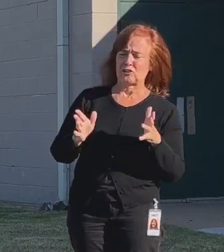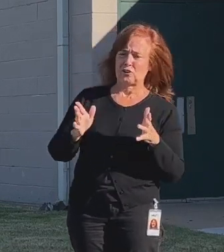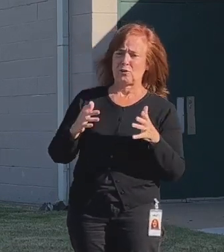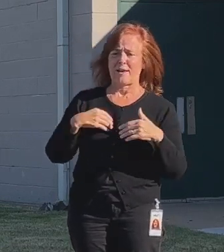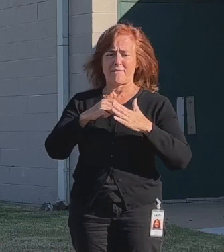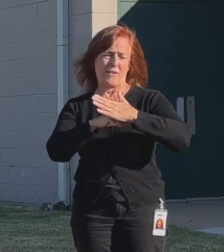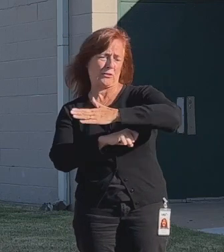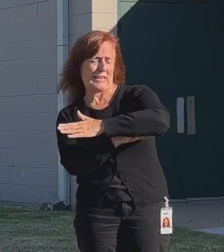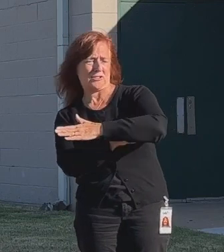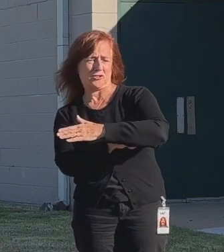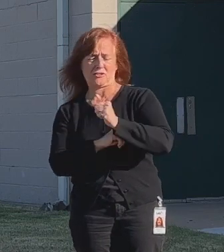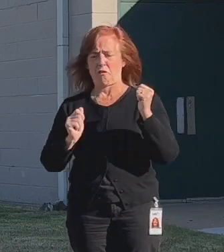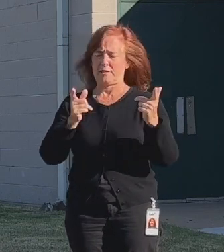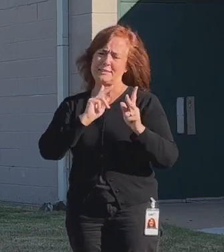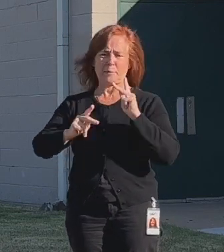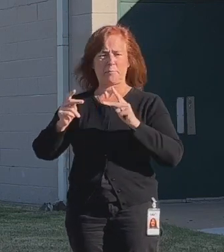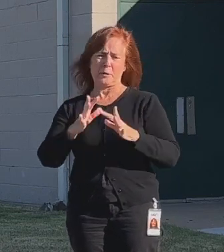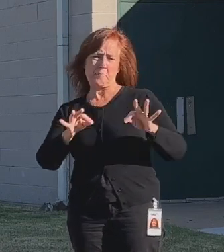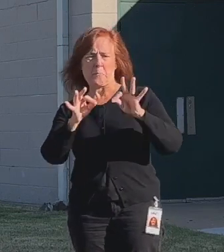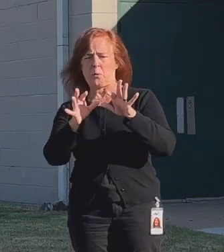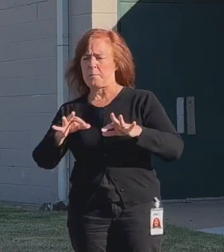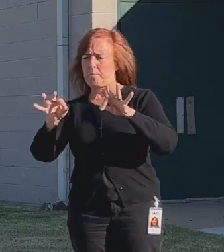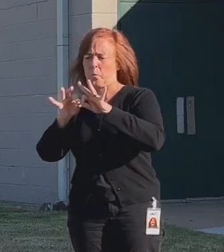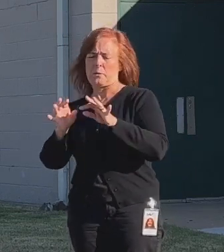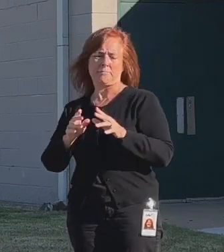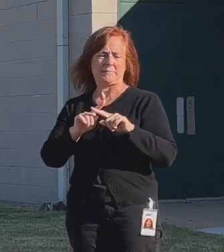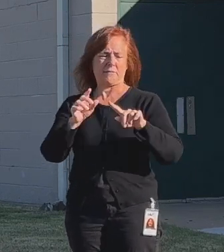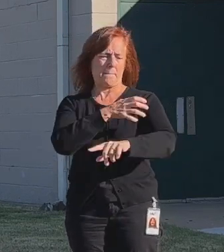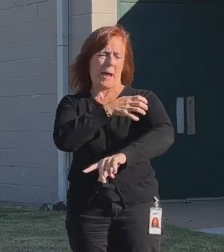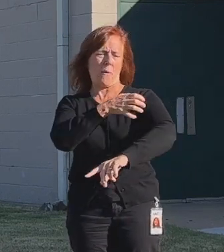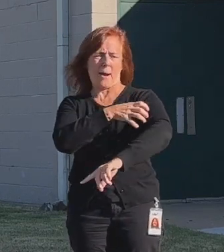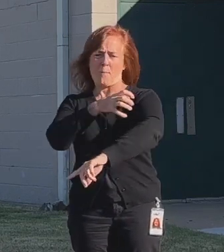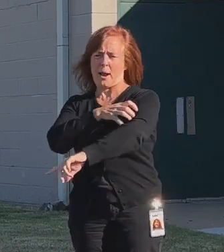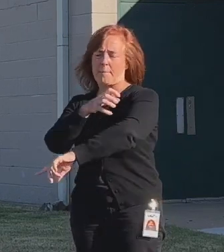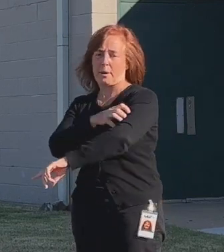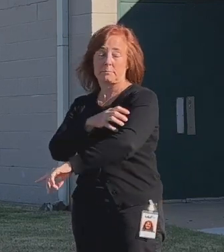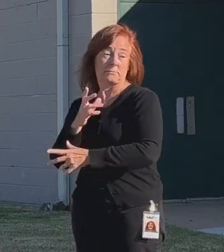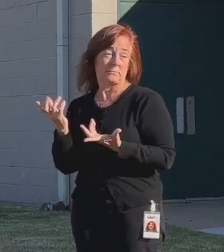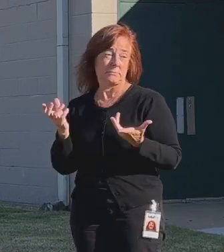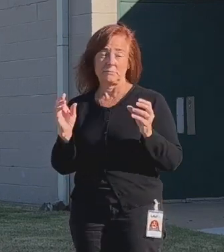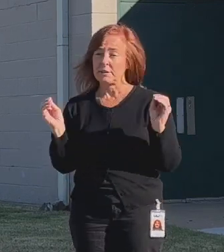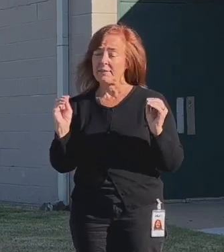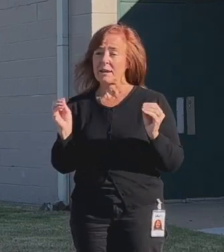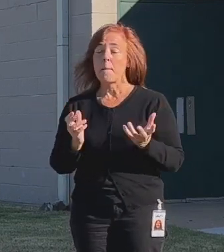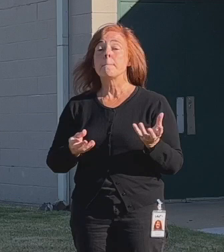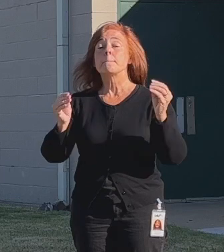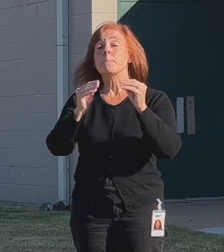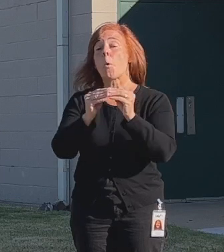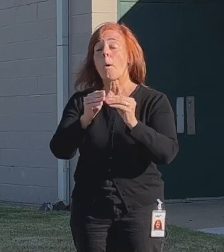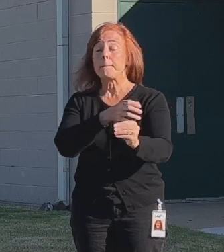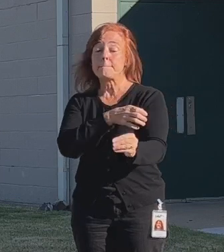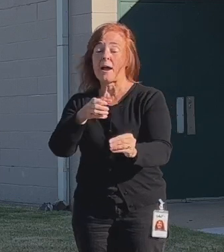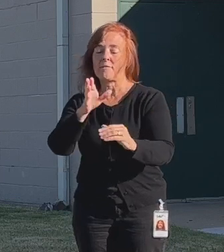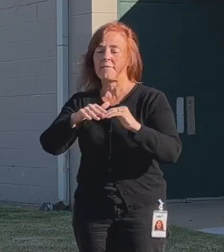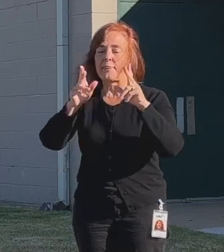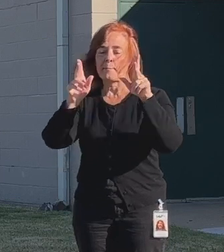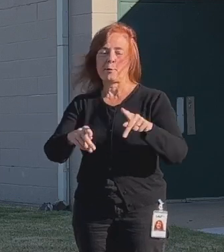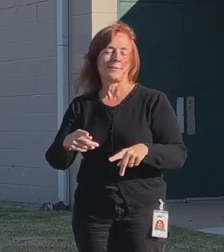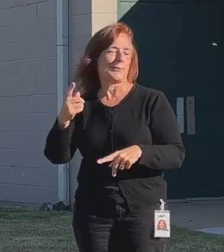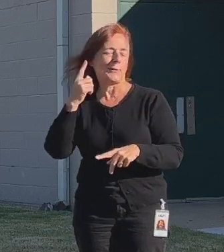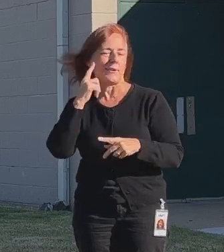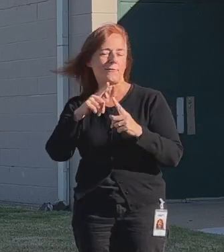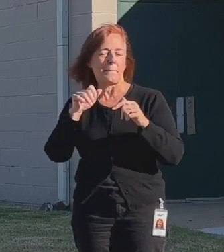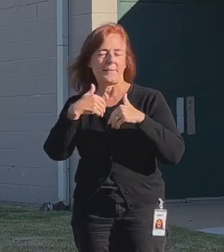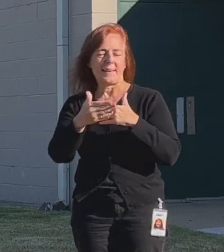got foundations, you got all these people with different power. There's probably nothing as powerful as the person you're going to hear